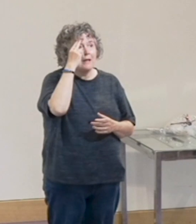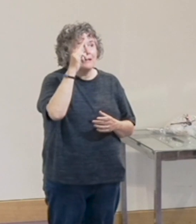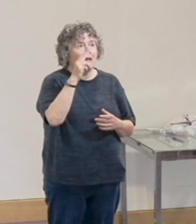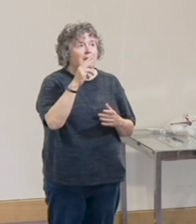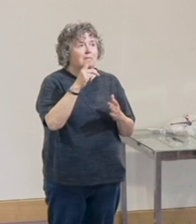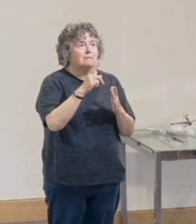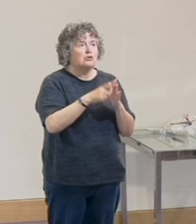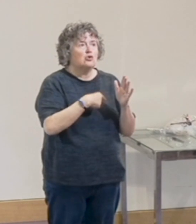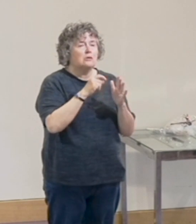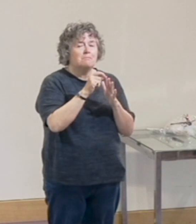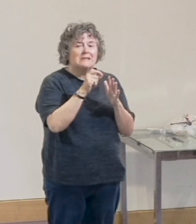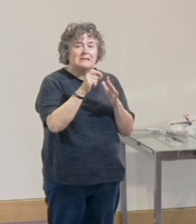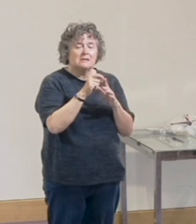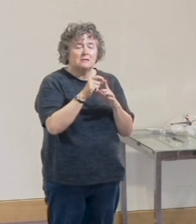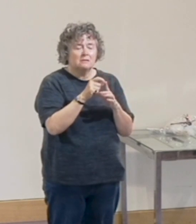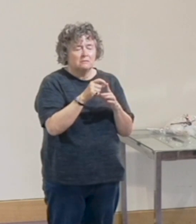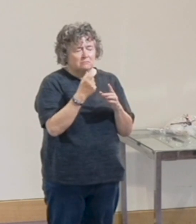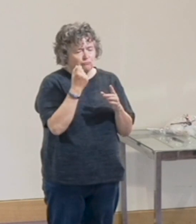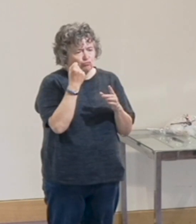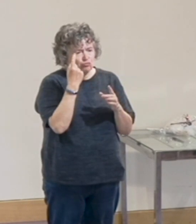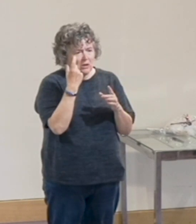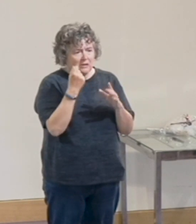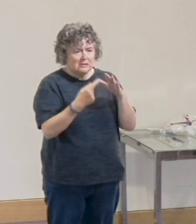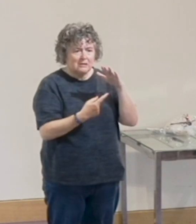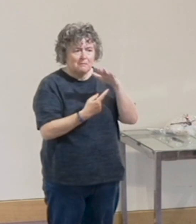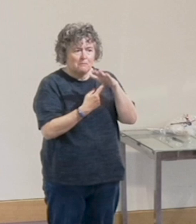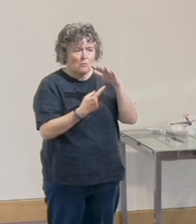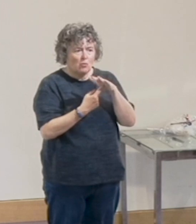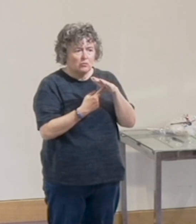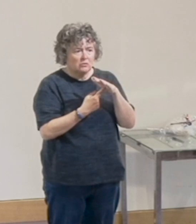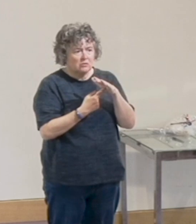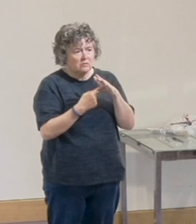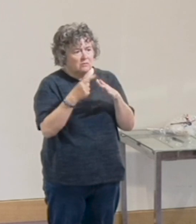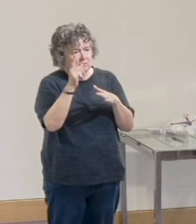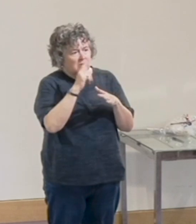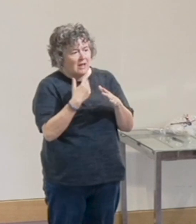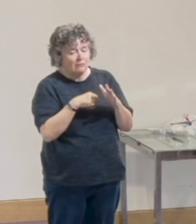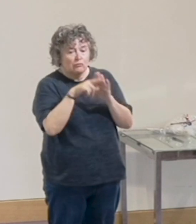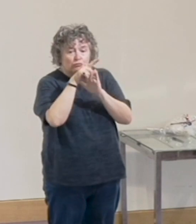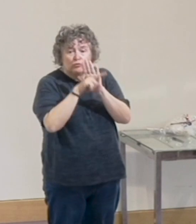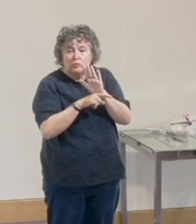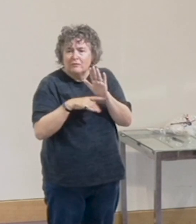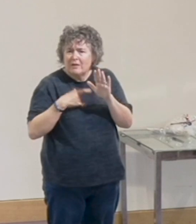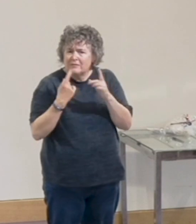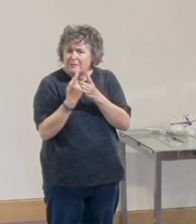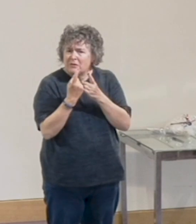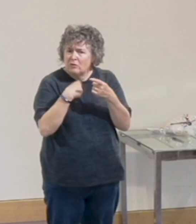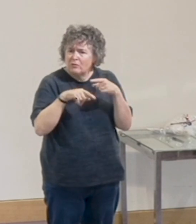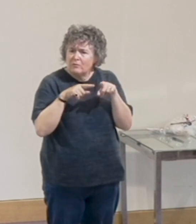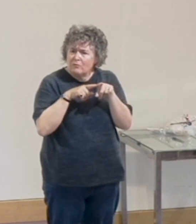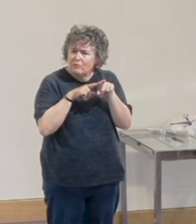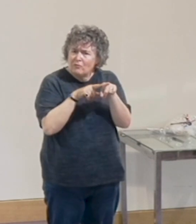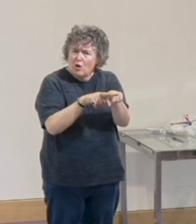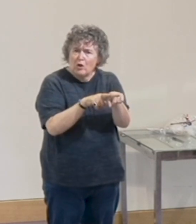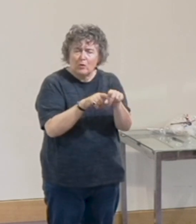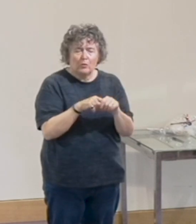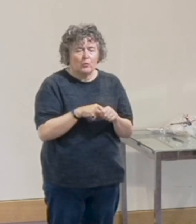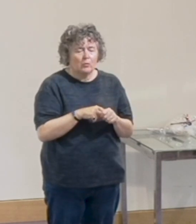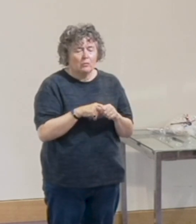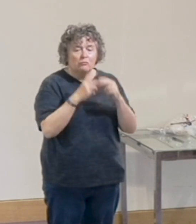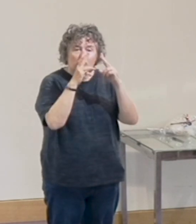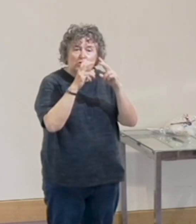Peterson, who realised that how important for many people in their lives is to have a rule of life. And he did some research,